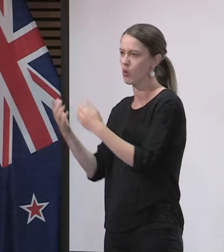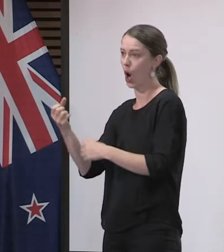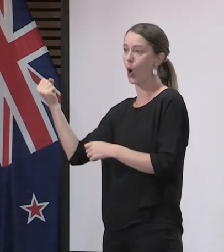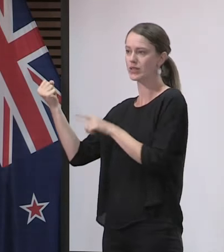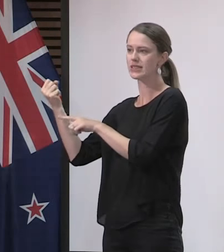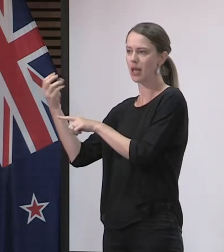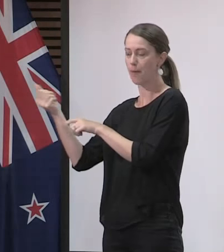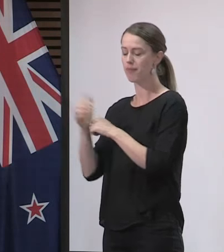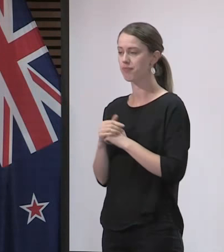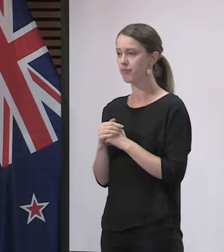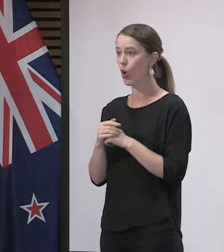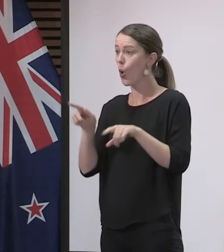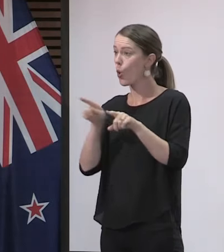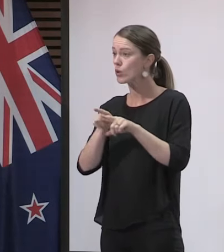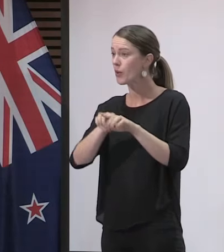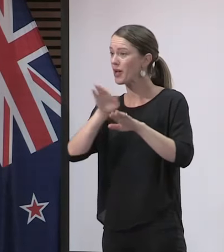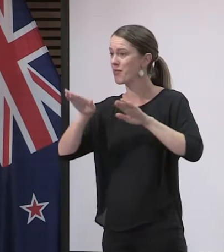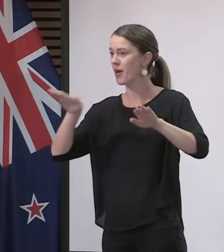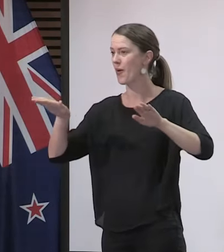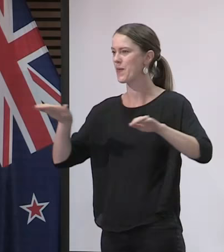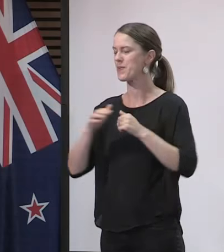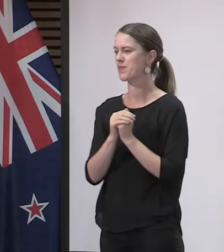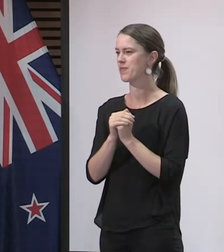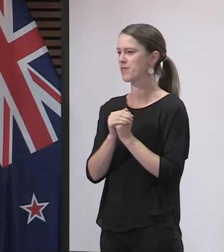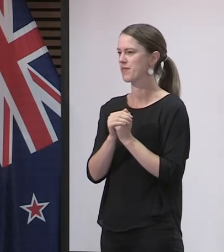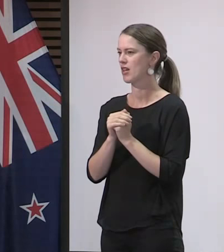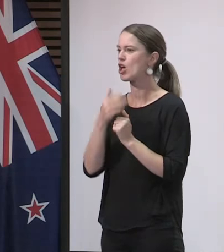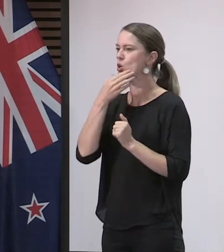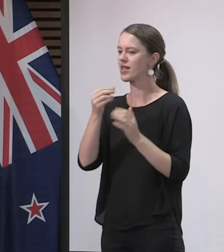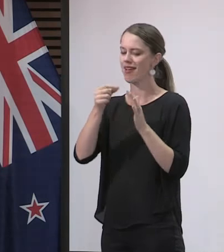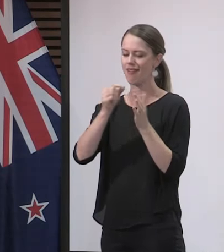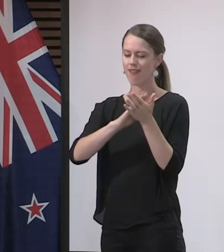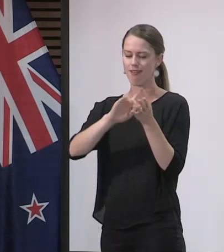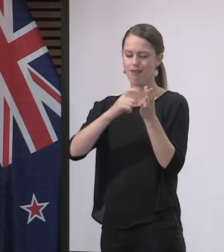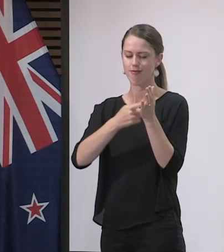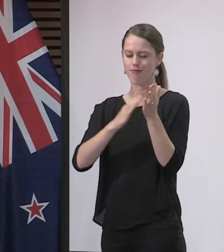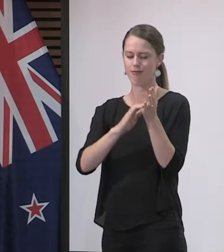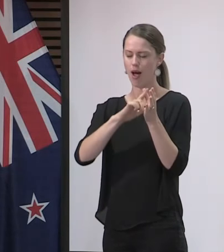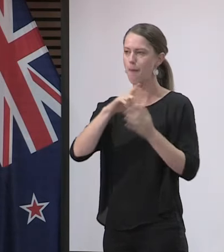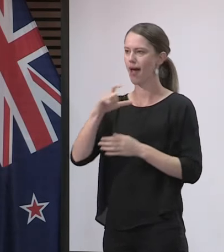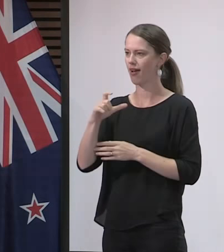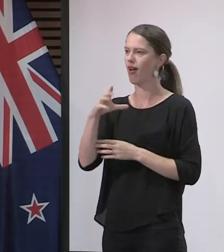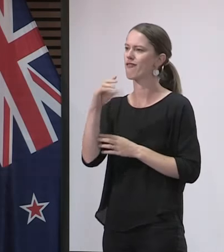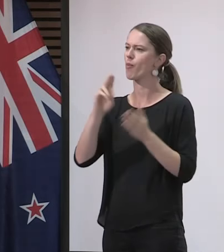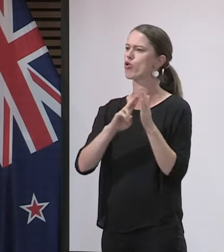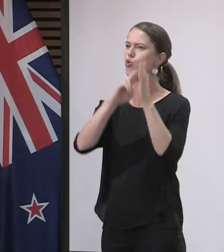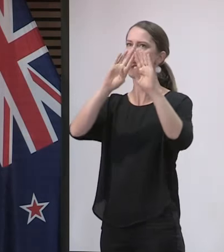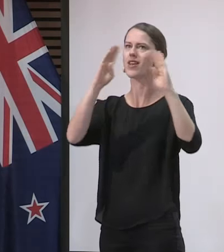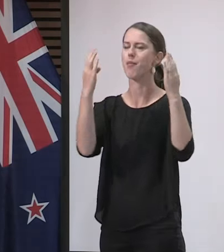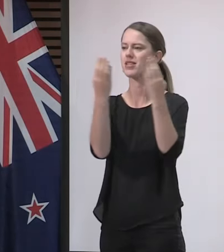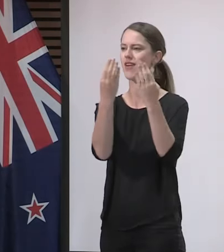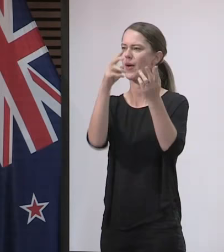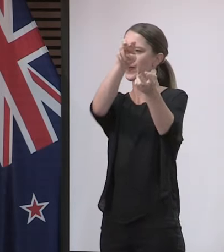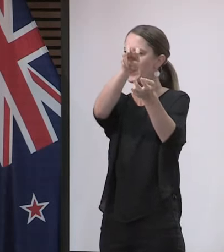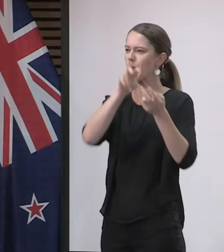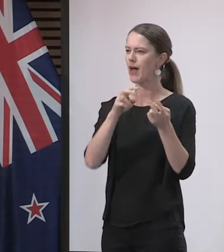We have also, I'm pleased to say, secured with Pharmac an extra 360,000 doses of the